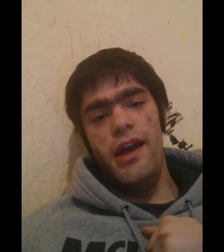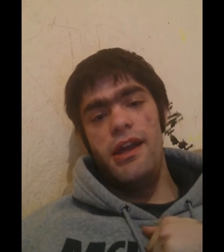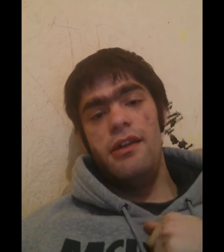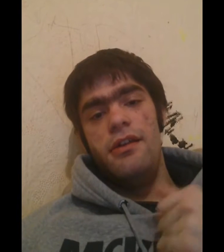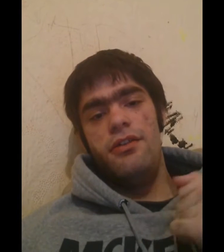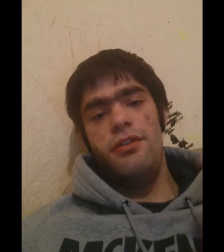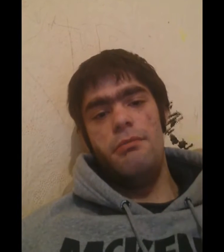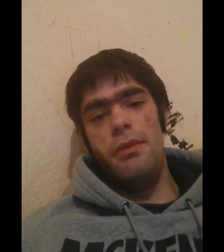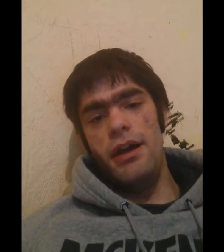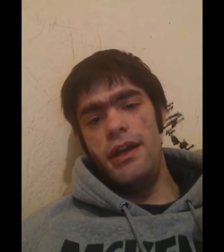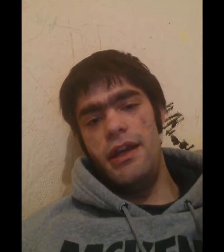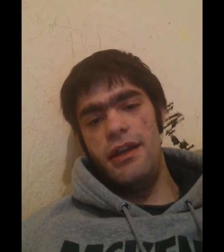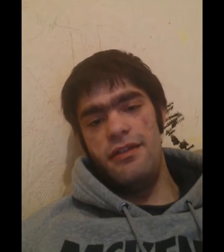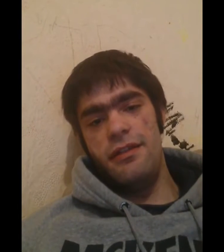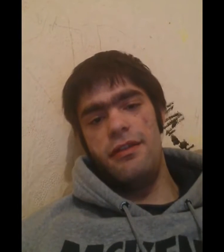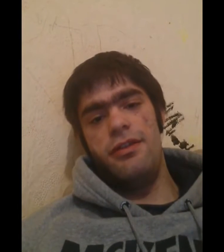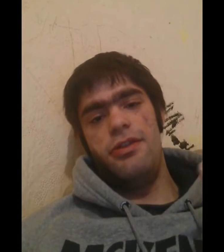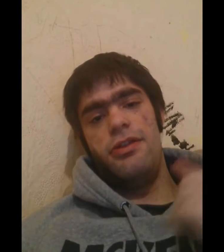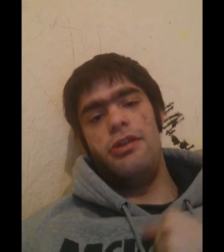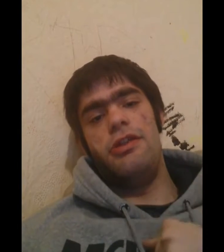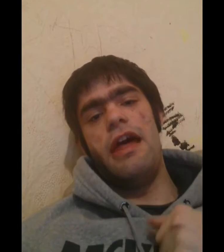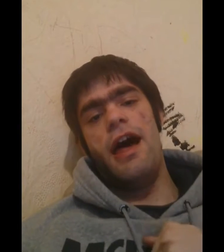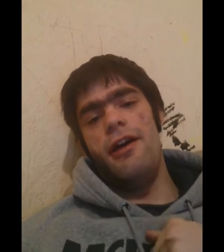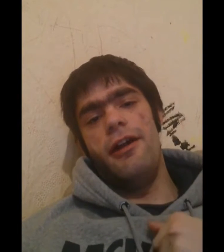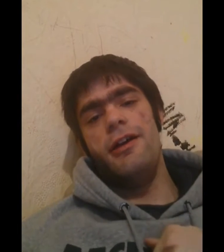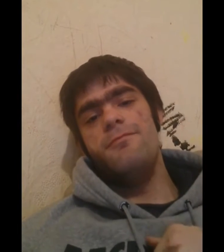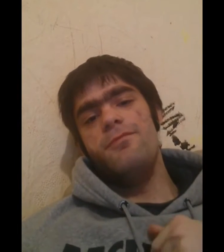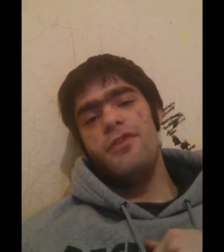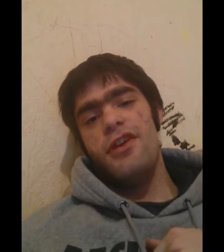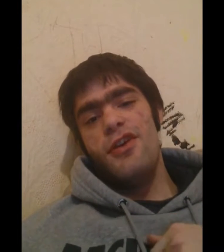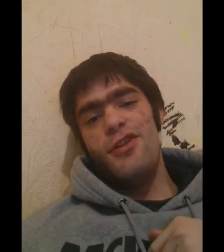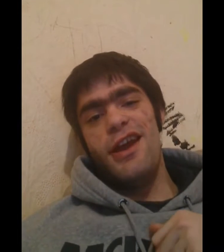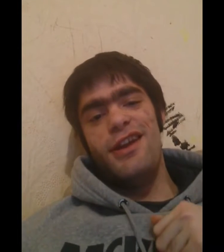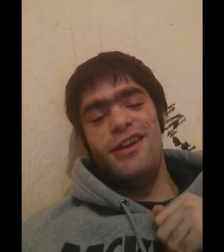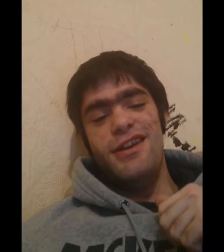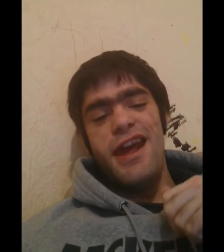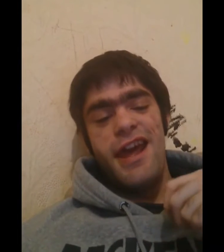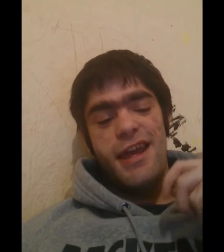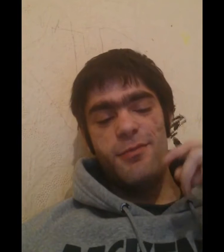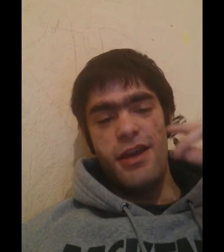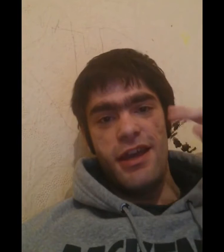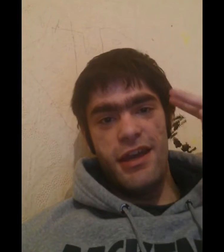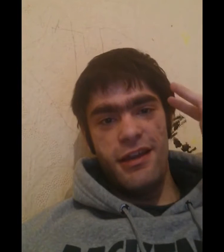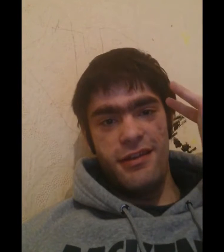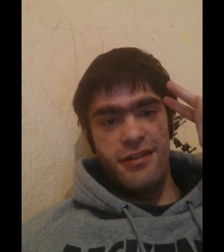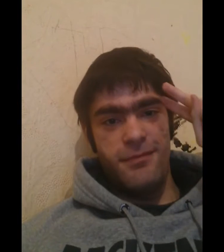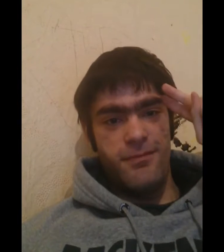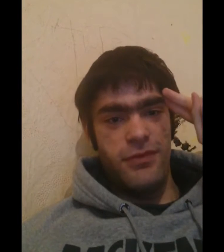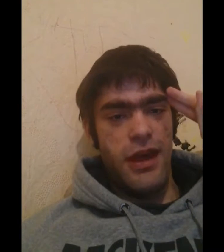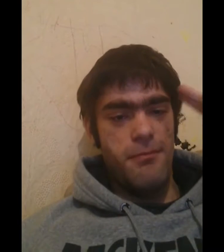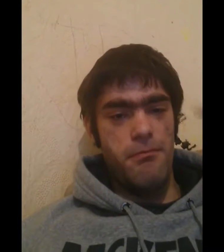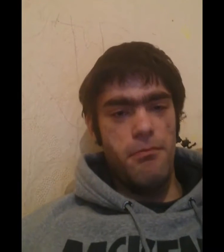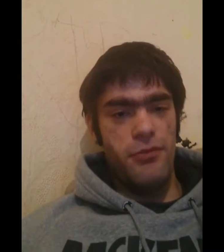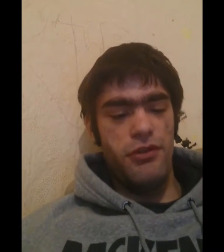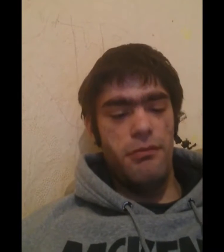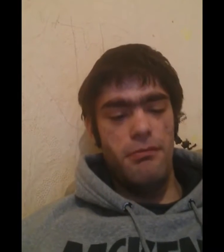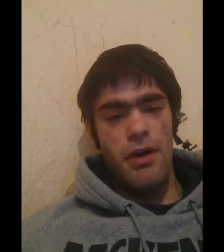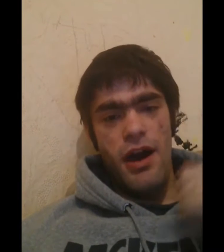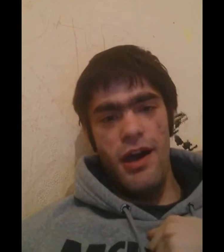so my is that right then name is so my